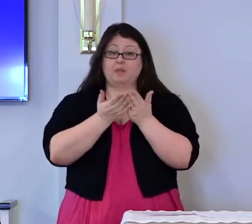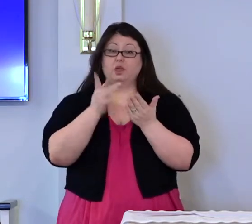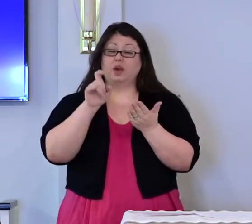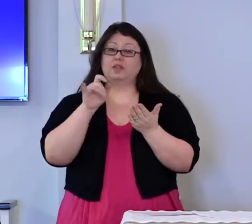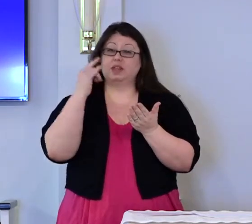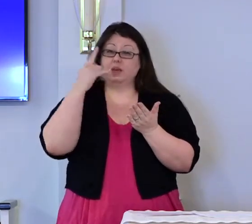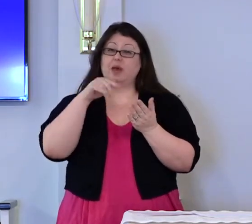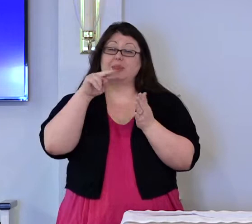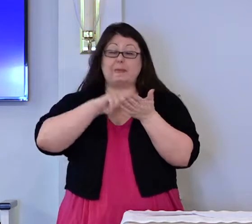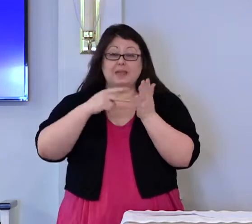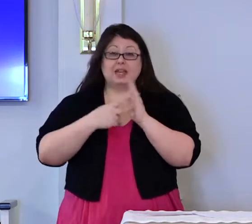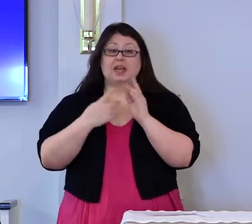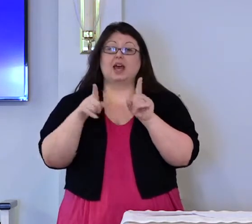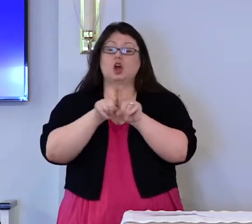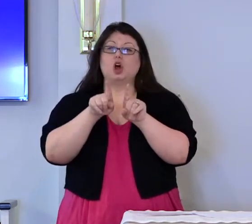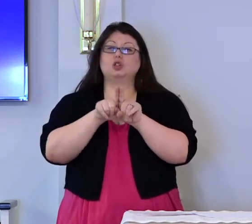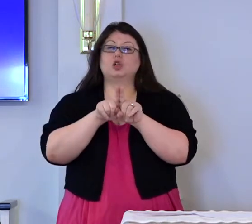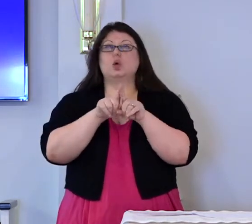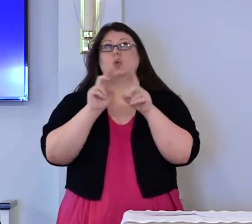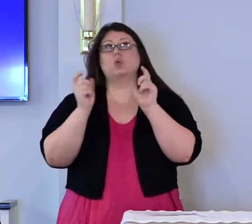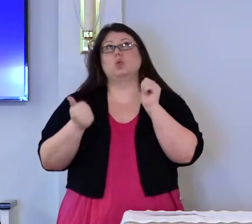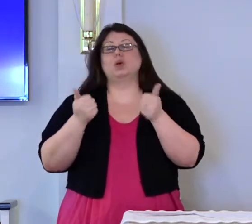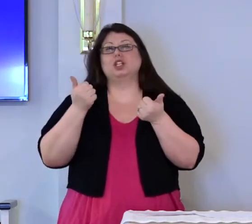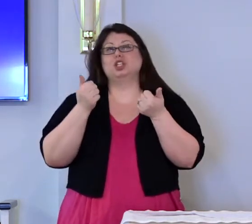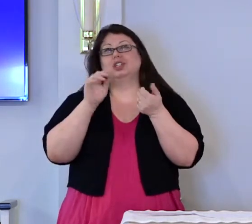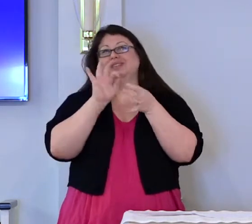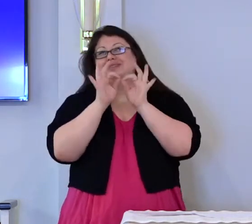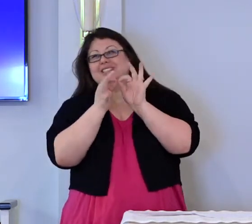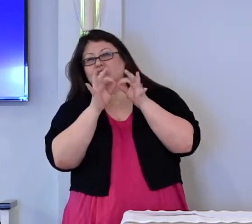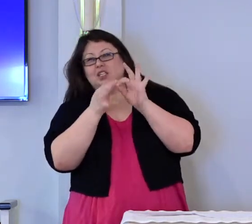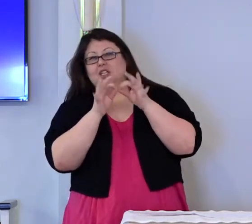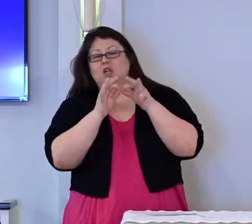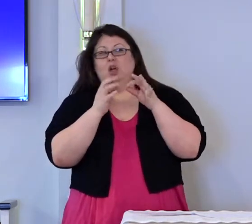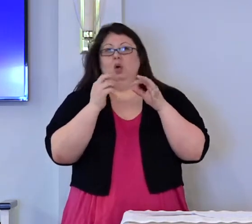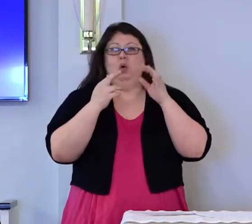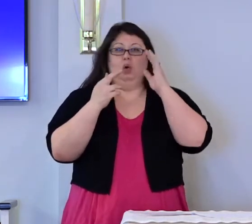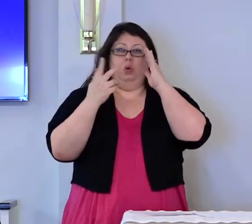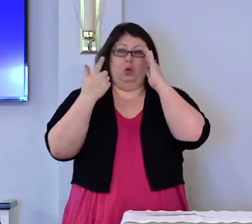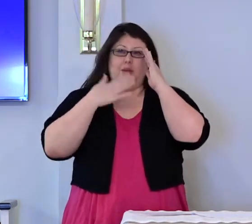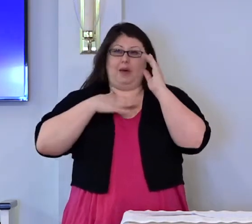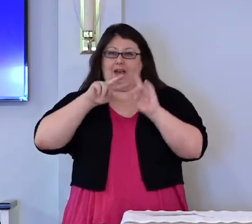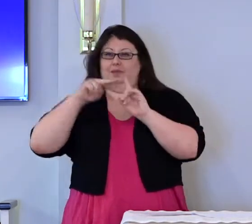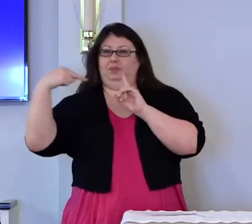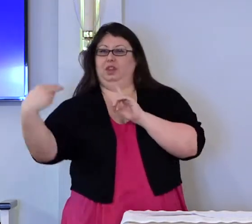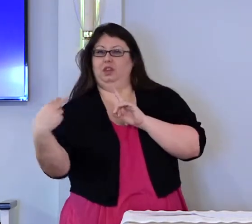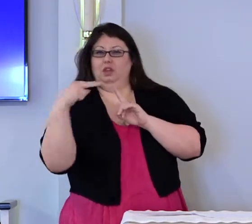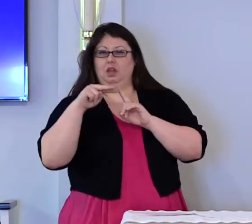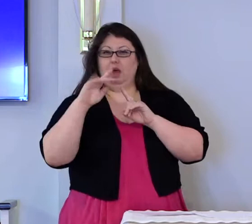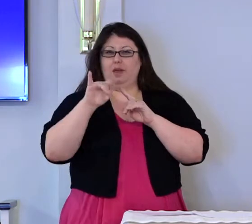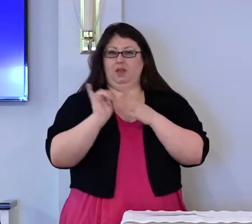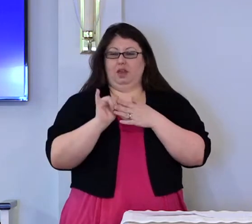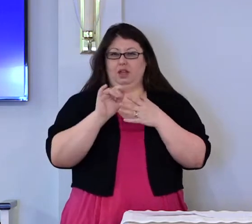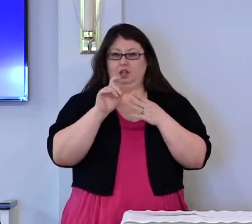what translation, what twist am I putting on the Scriptures?